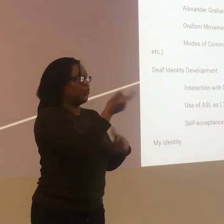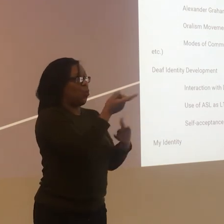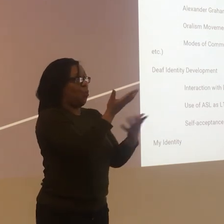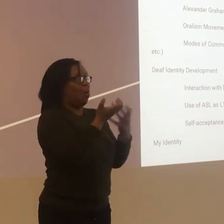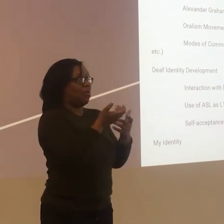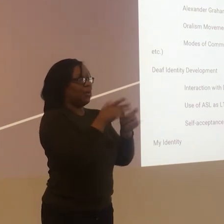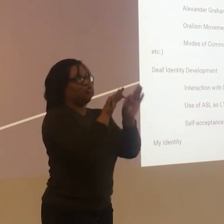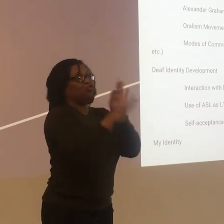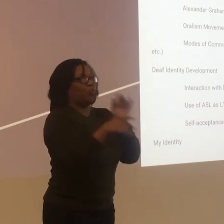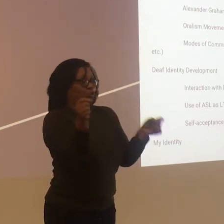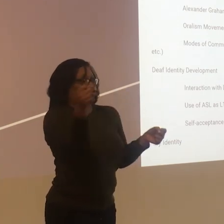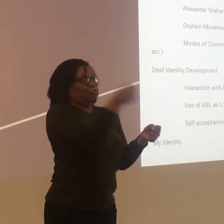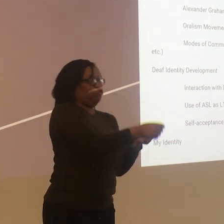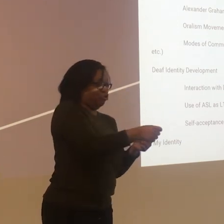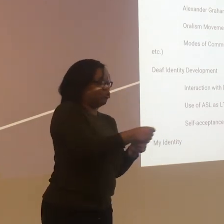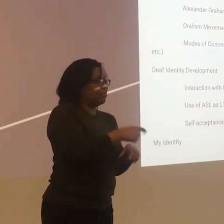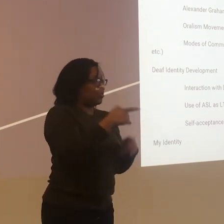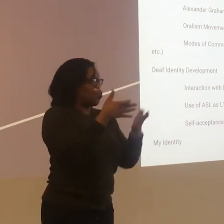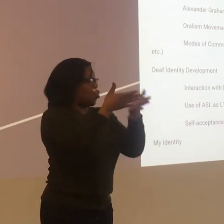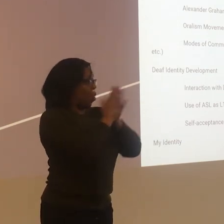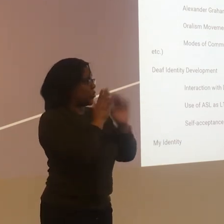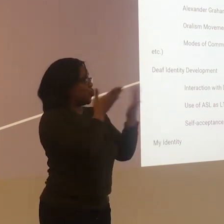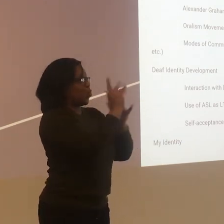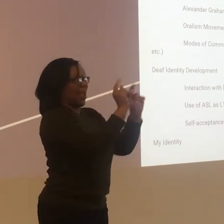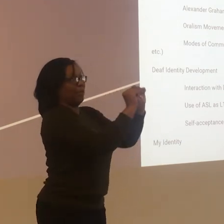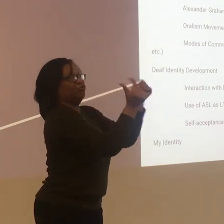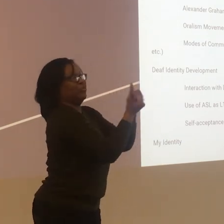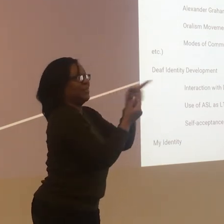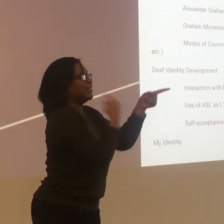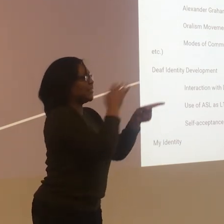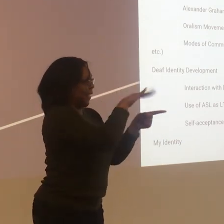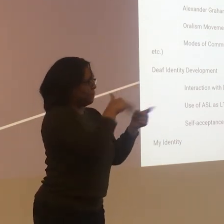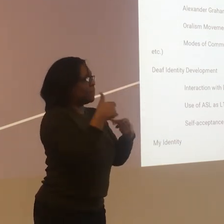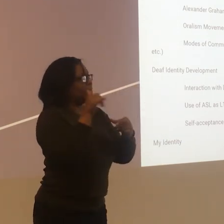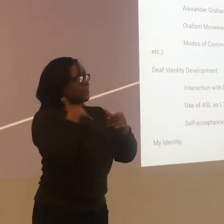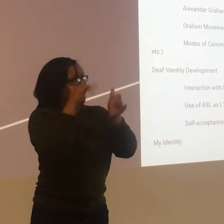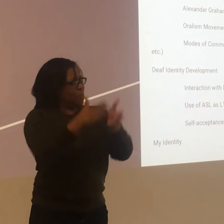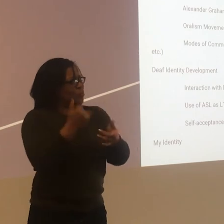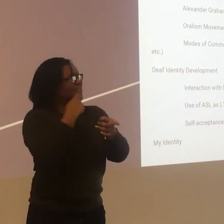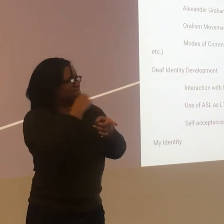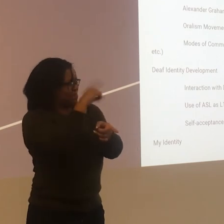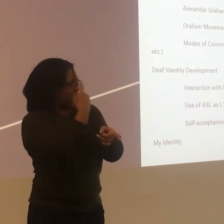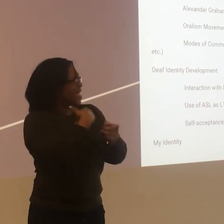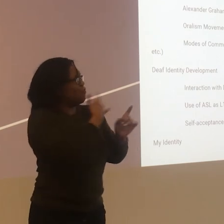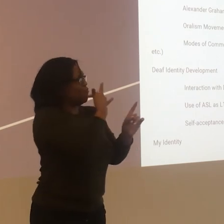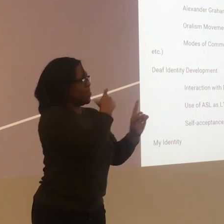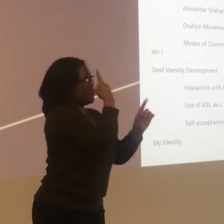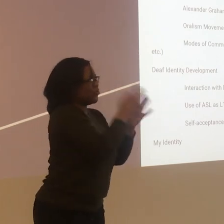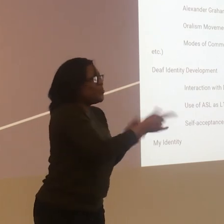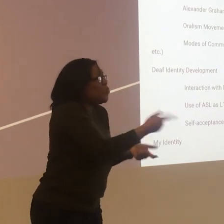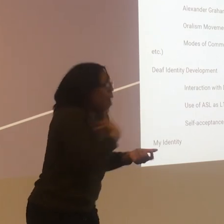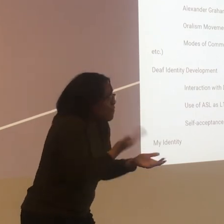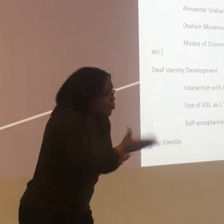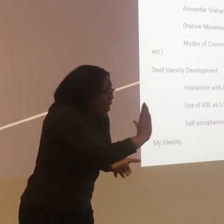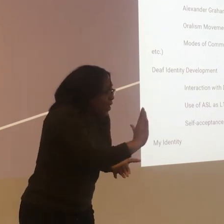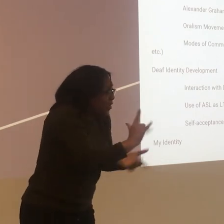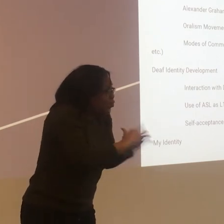difficult. Like, for example, if you've got an interpreter from an agency and you